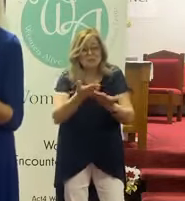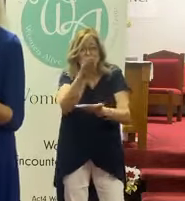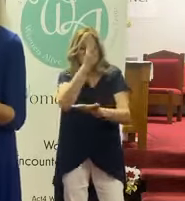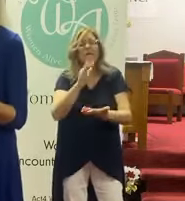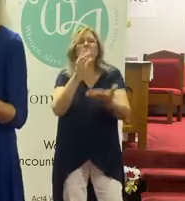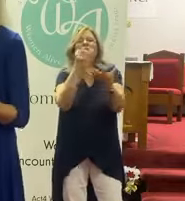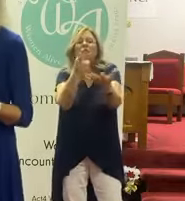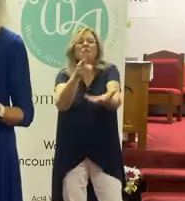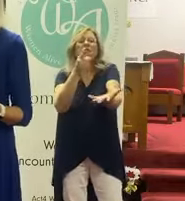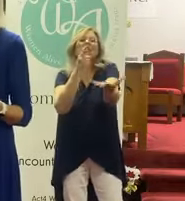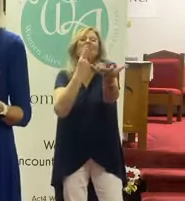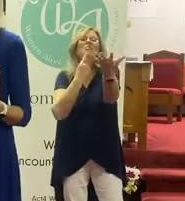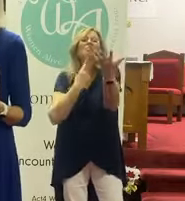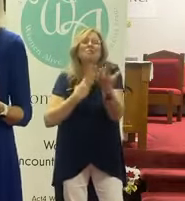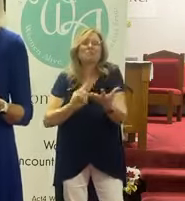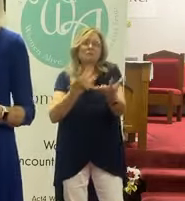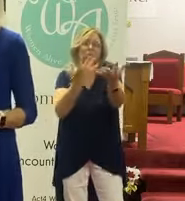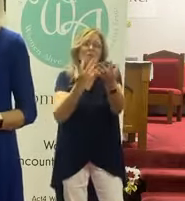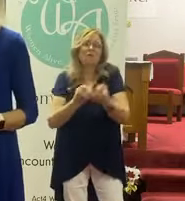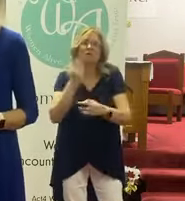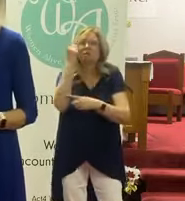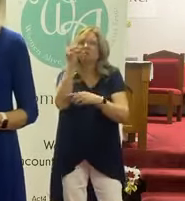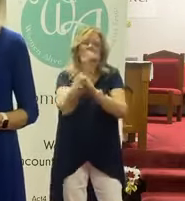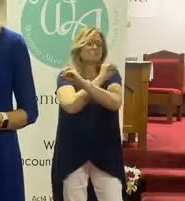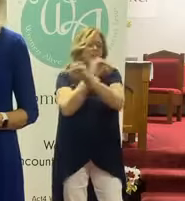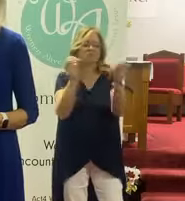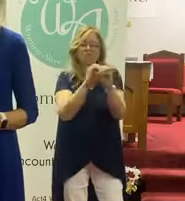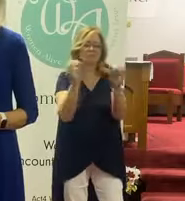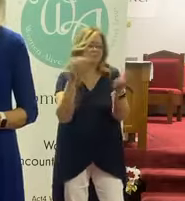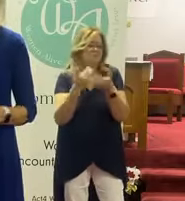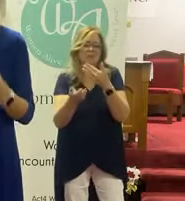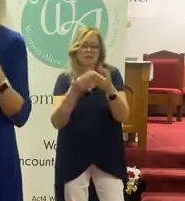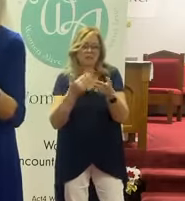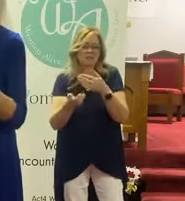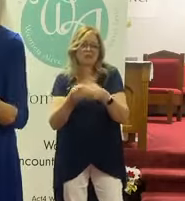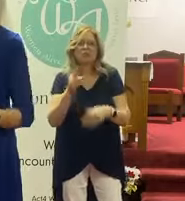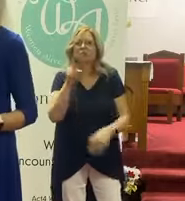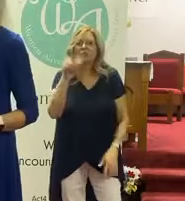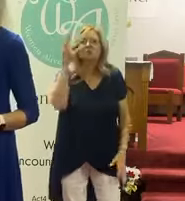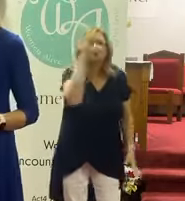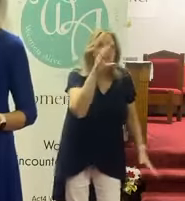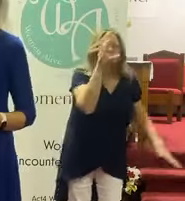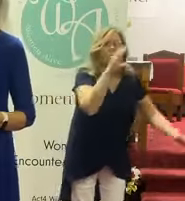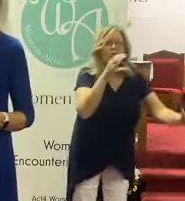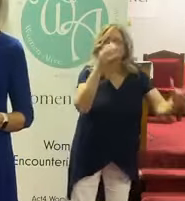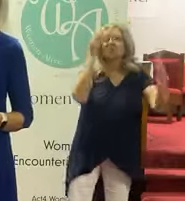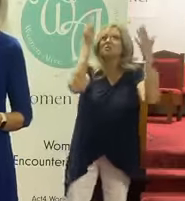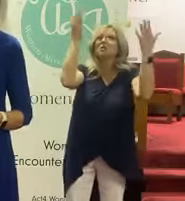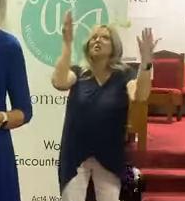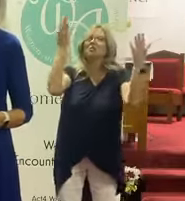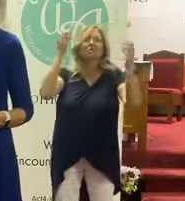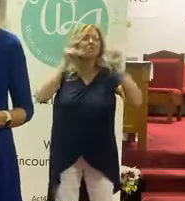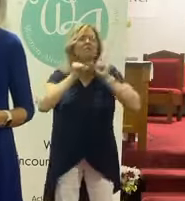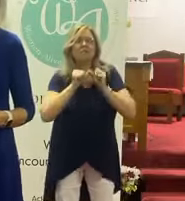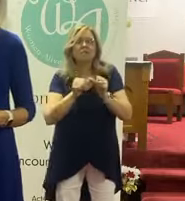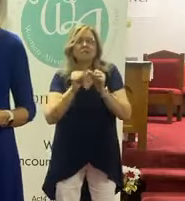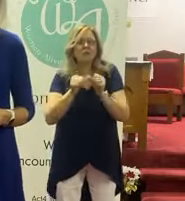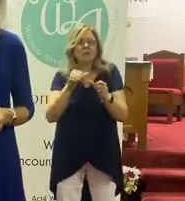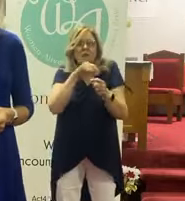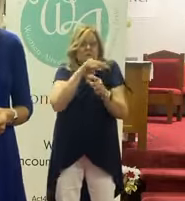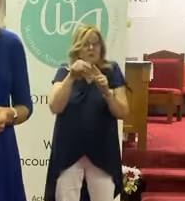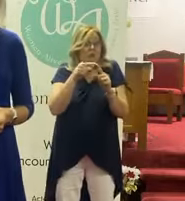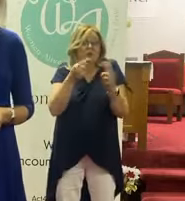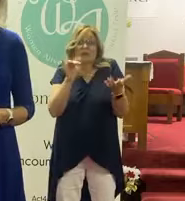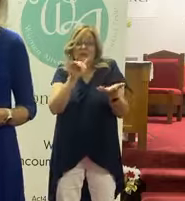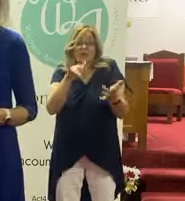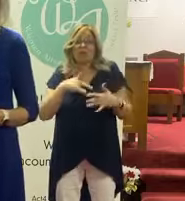so thirsty for him that nothing else mattered? That you searched for him so completely? When was the